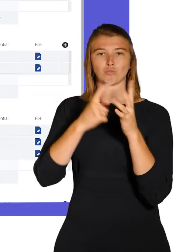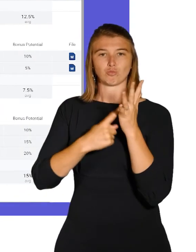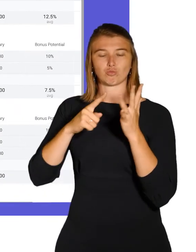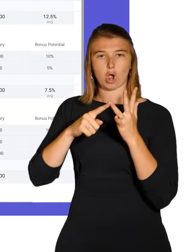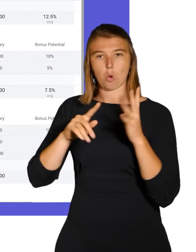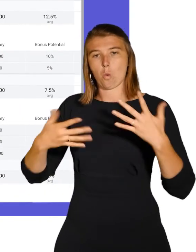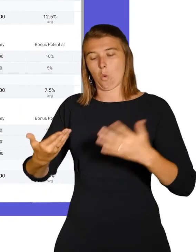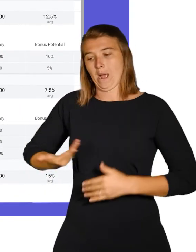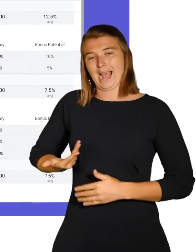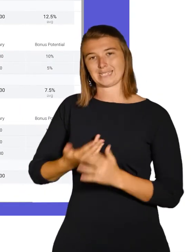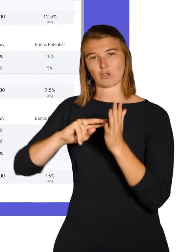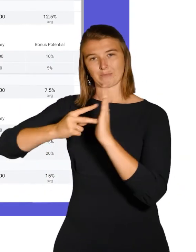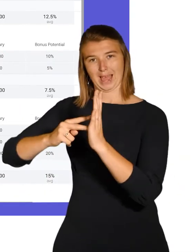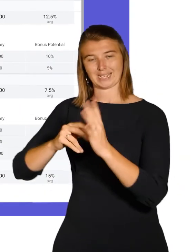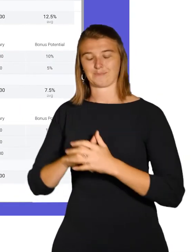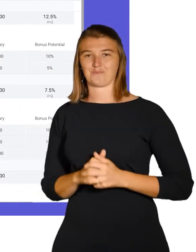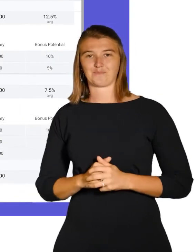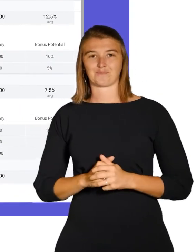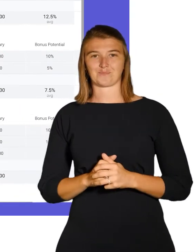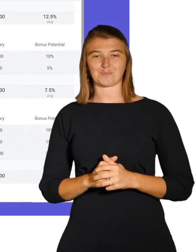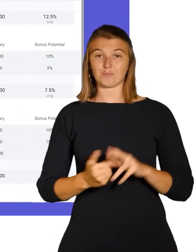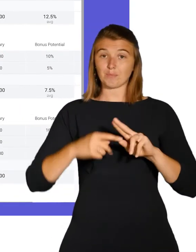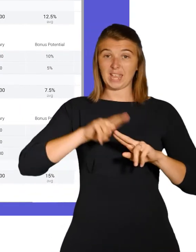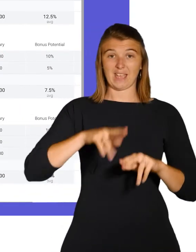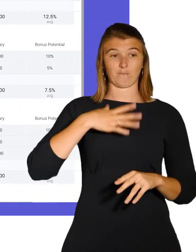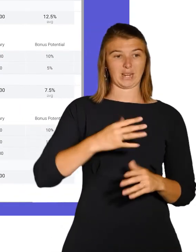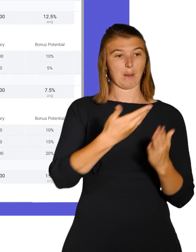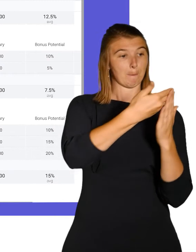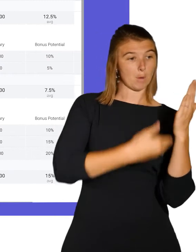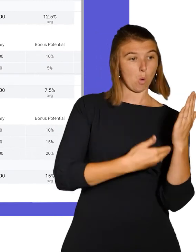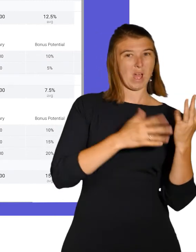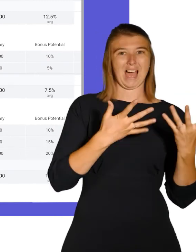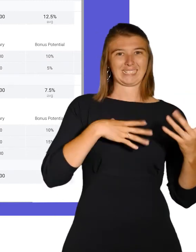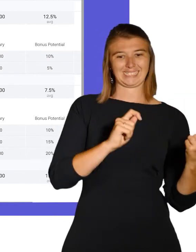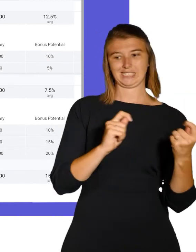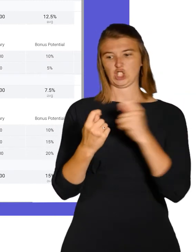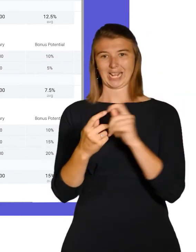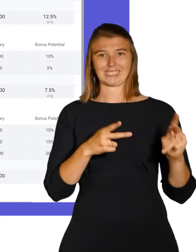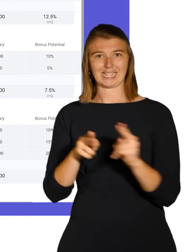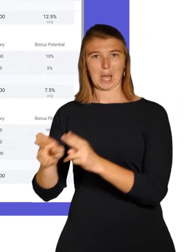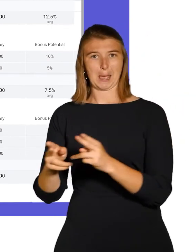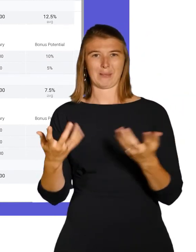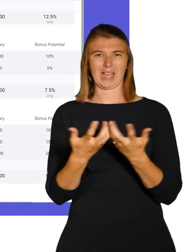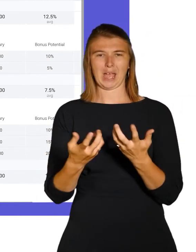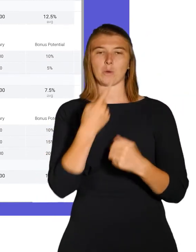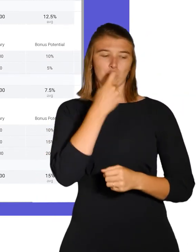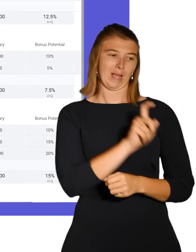Need to switch one of your existing boards to a different type? No problem! You can do so by right-clicking the board name on the left pane